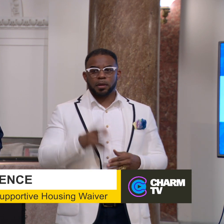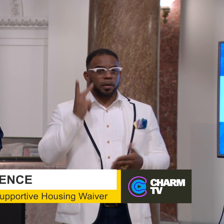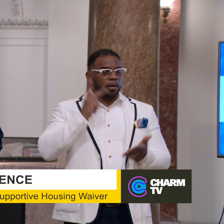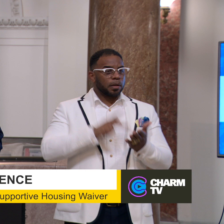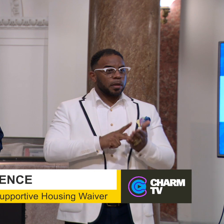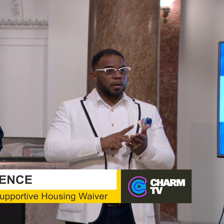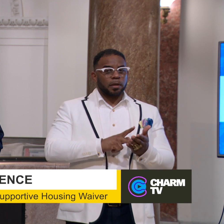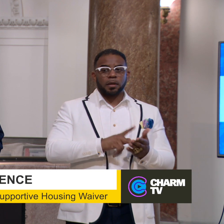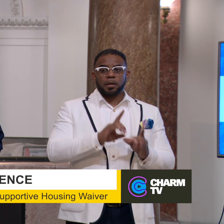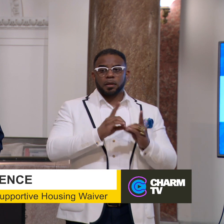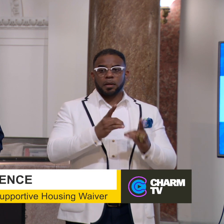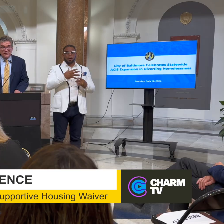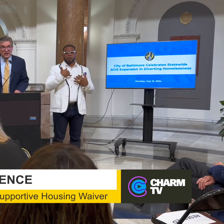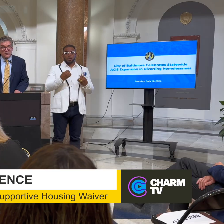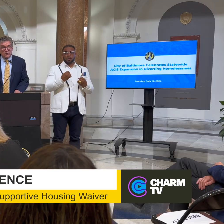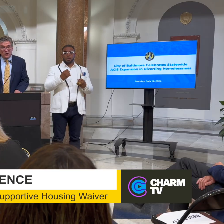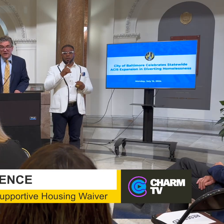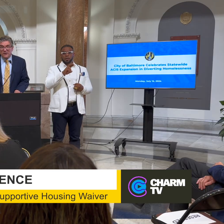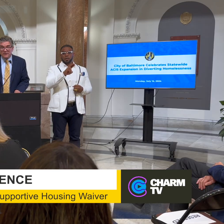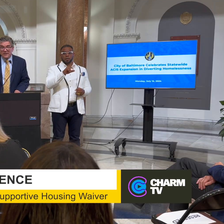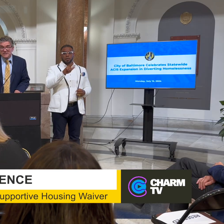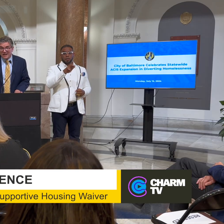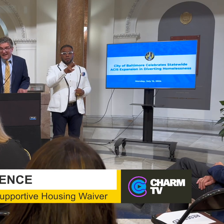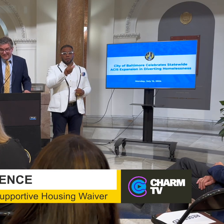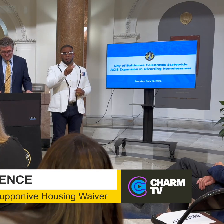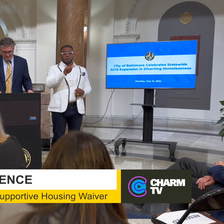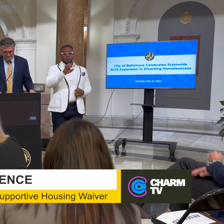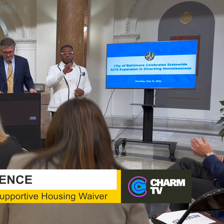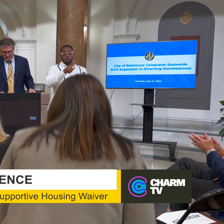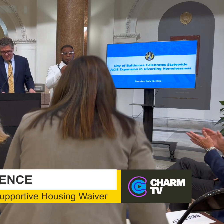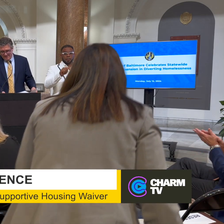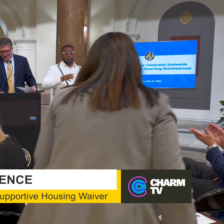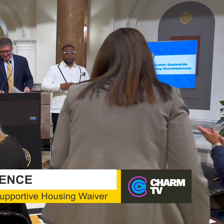Secretary of the Department of Health, Dr. Laura Herrera Scott.